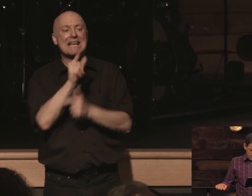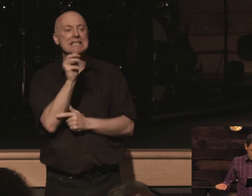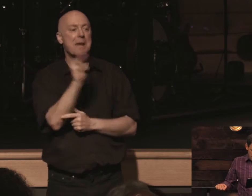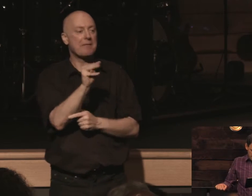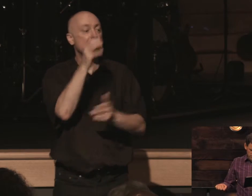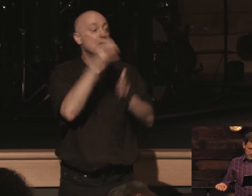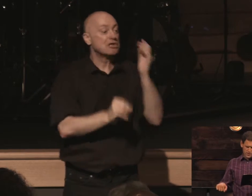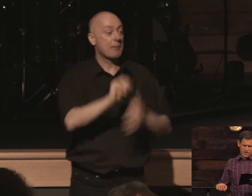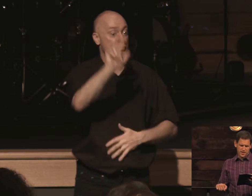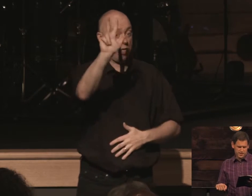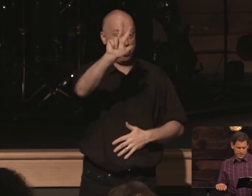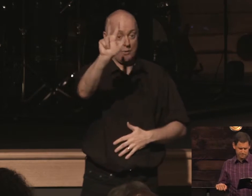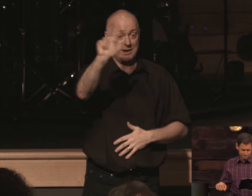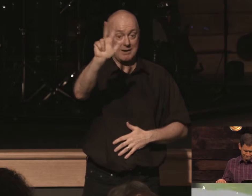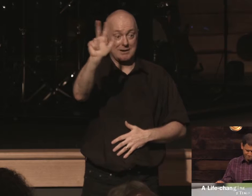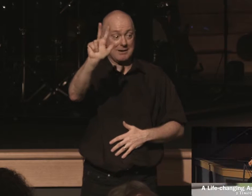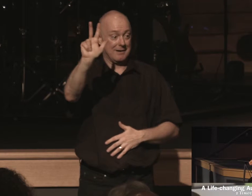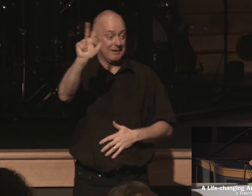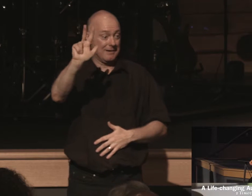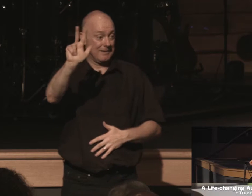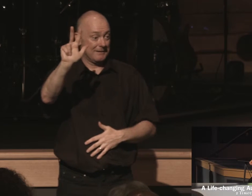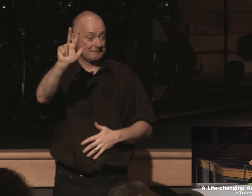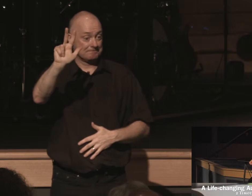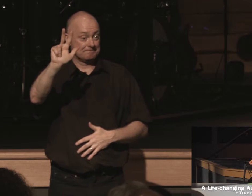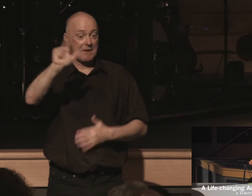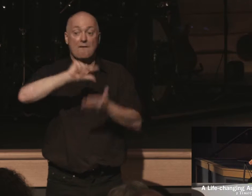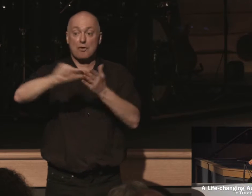chapter three verse 14